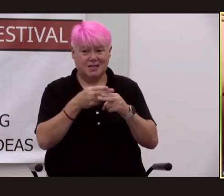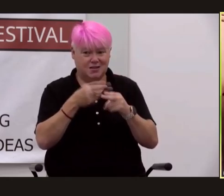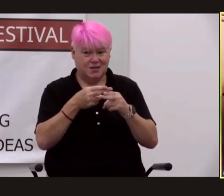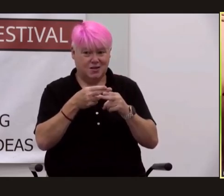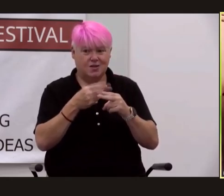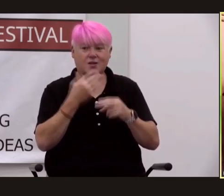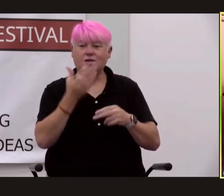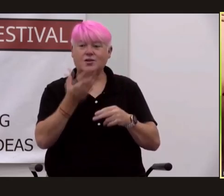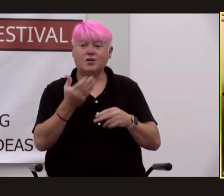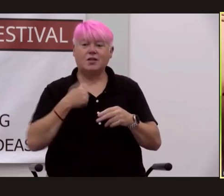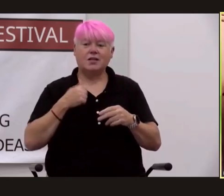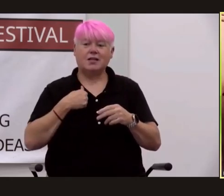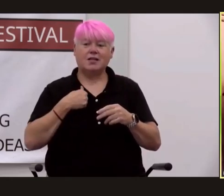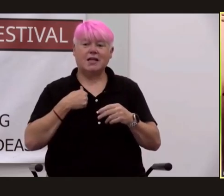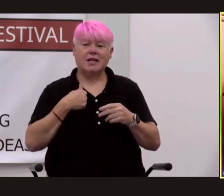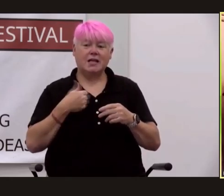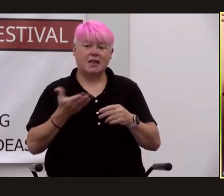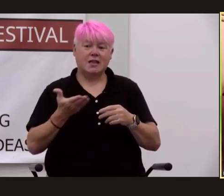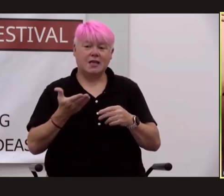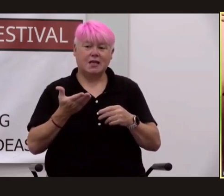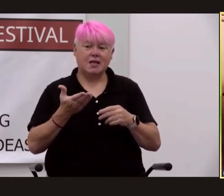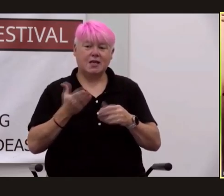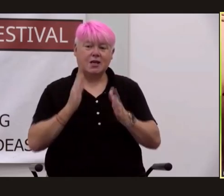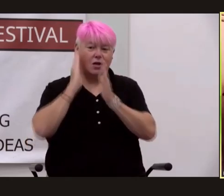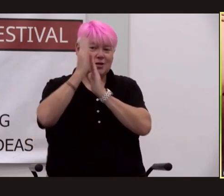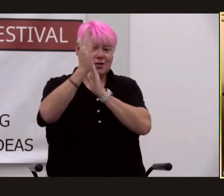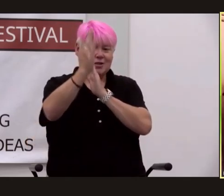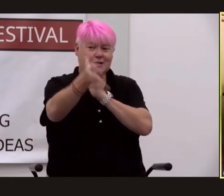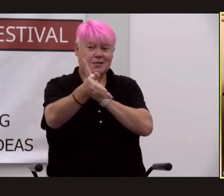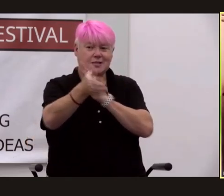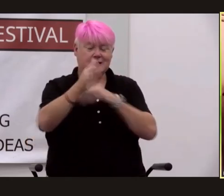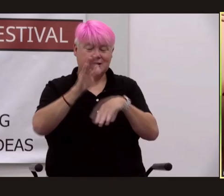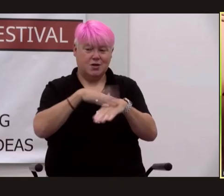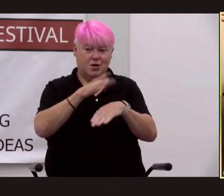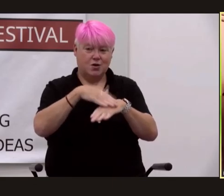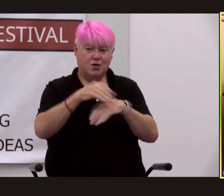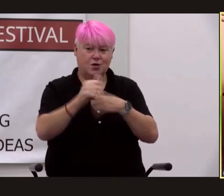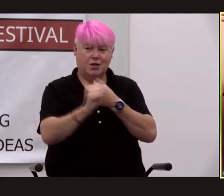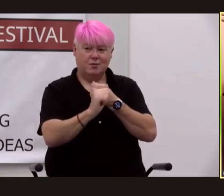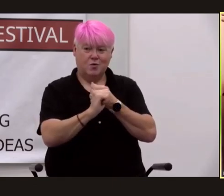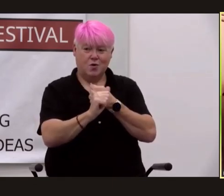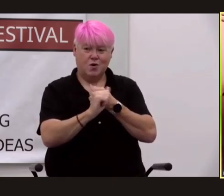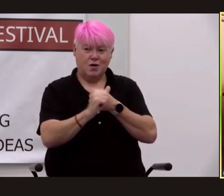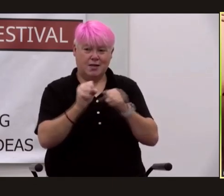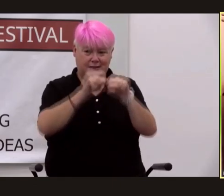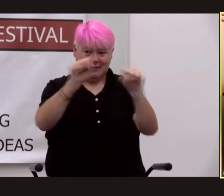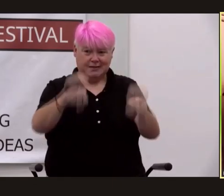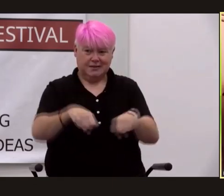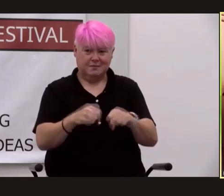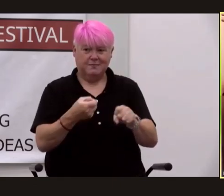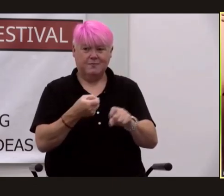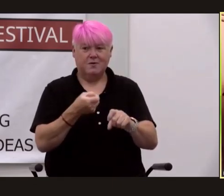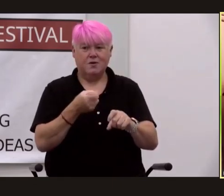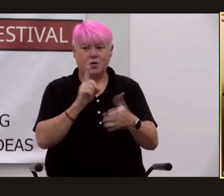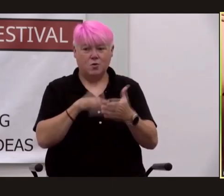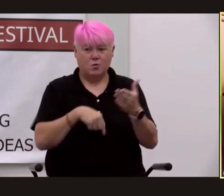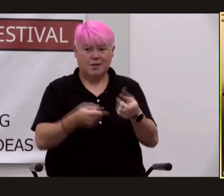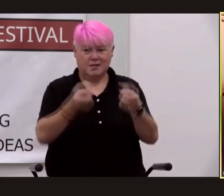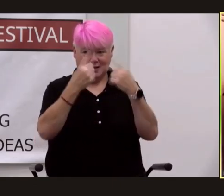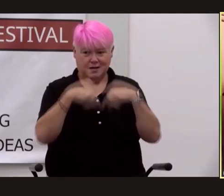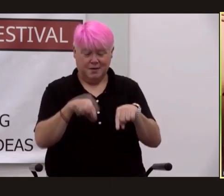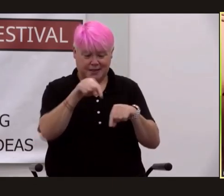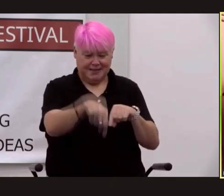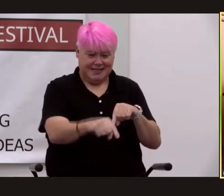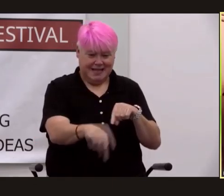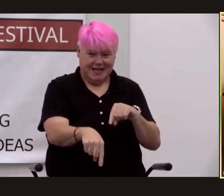metaphor our distant early warning system for what's coming down the pike and absolutely wells said